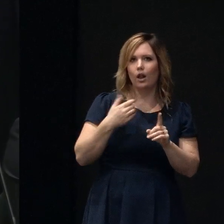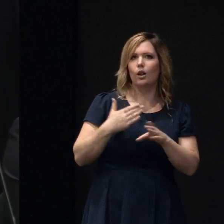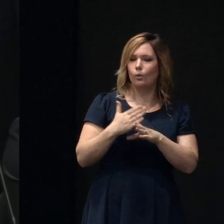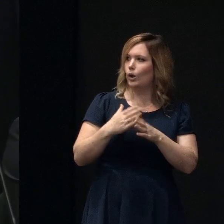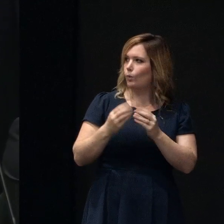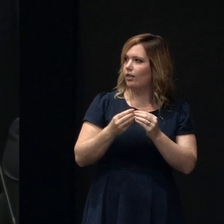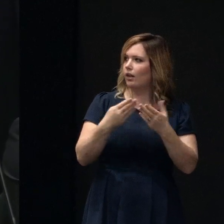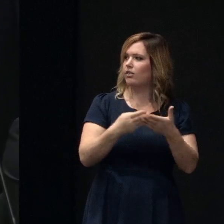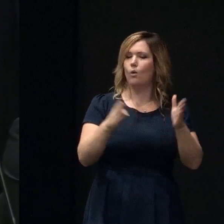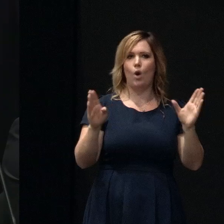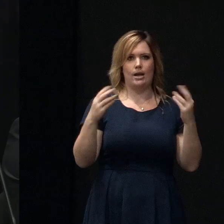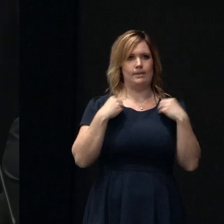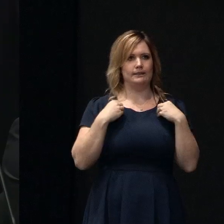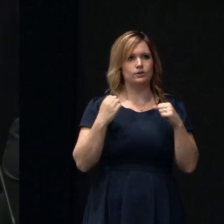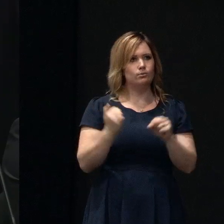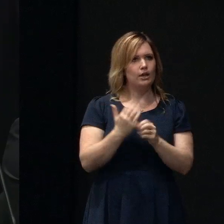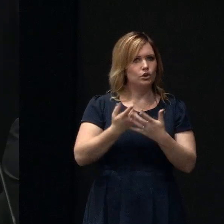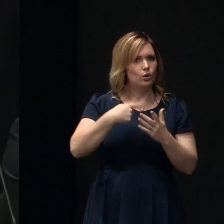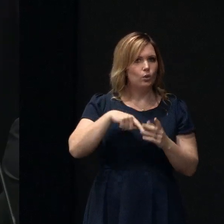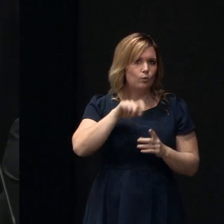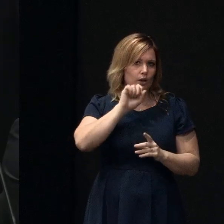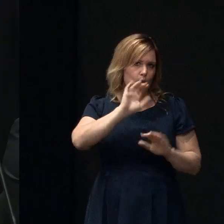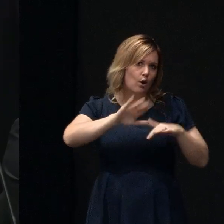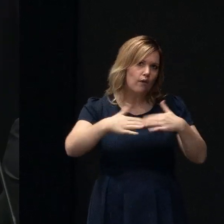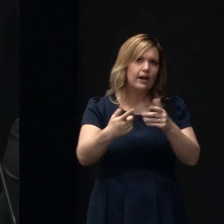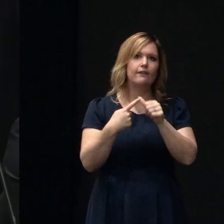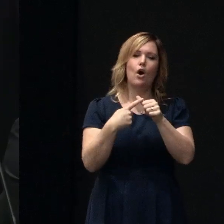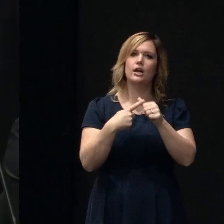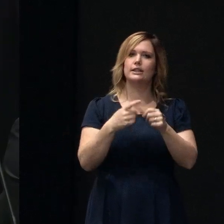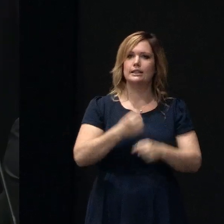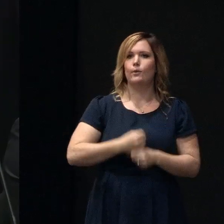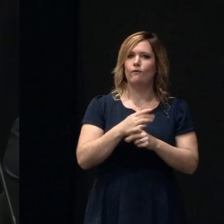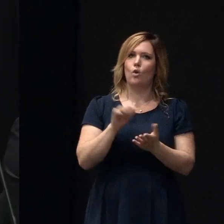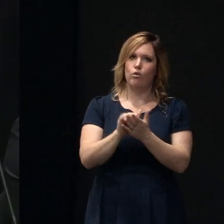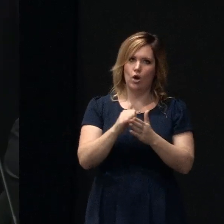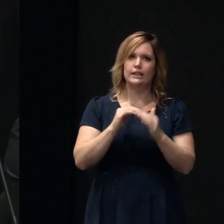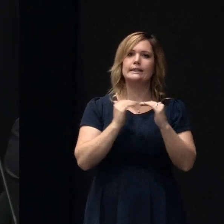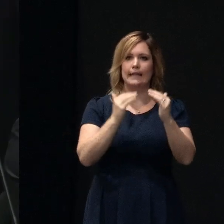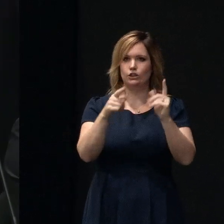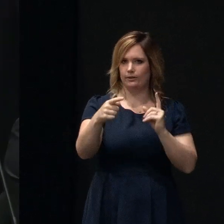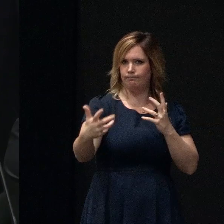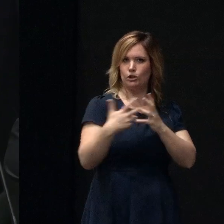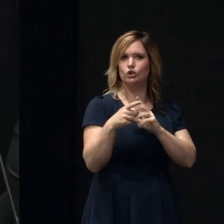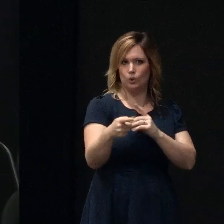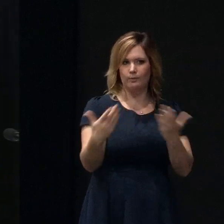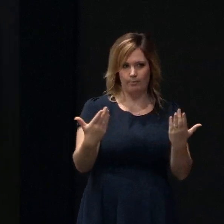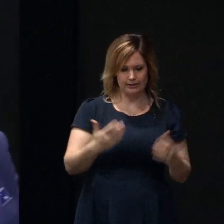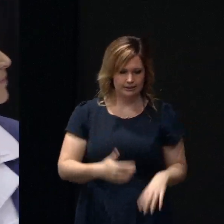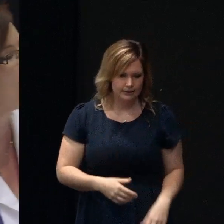the wider business to make sure that we are offering you advice and support for the right stage that you're at at the moment